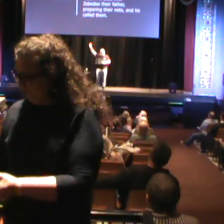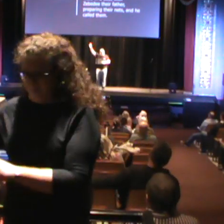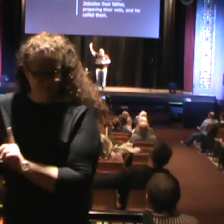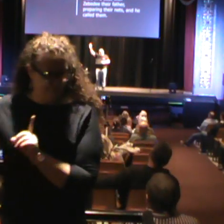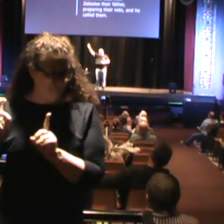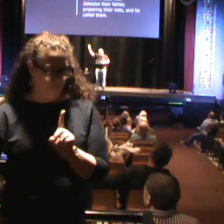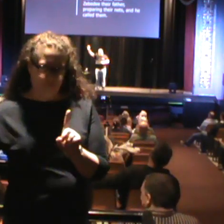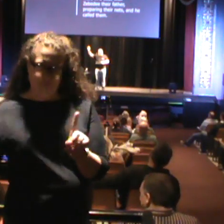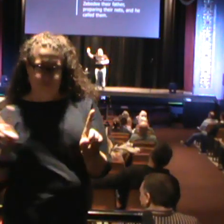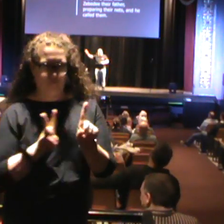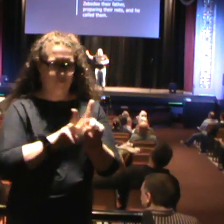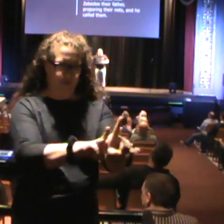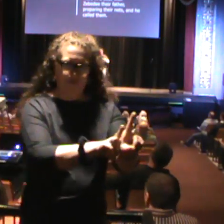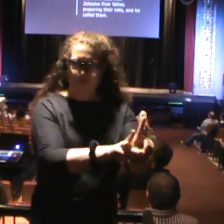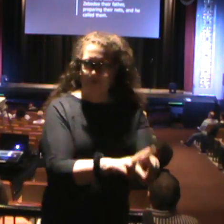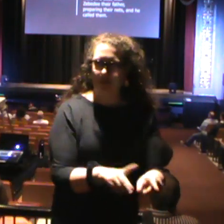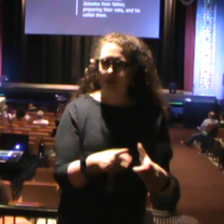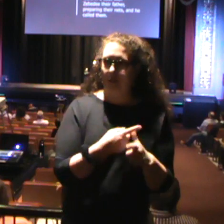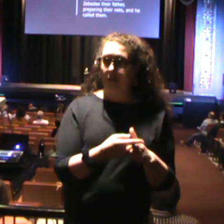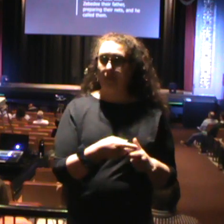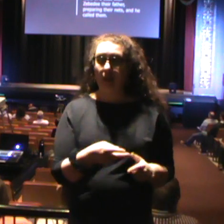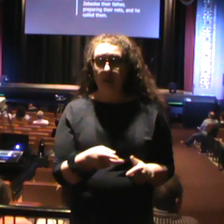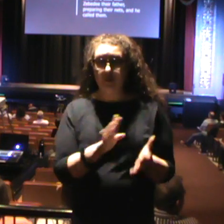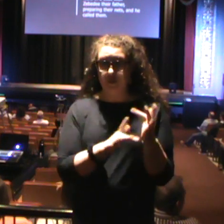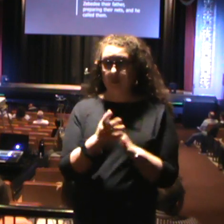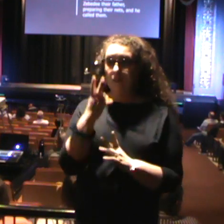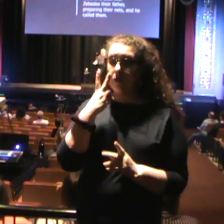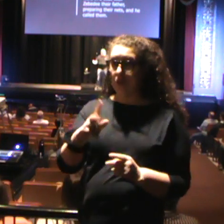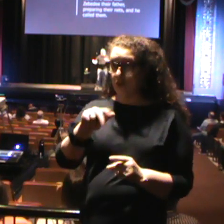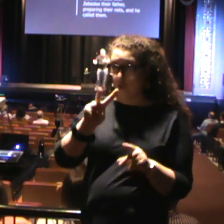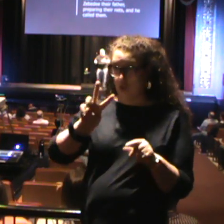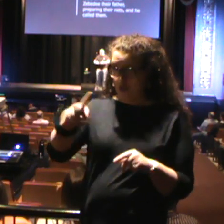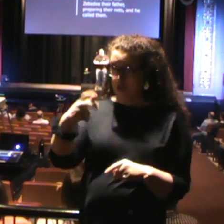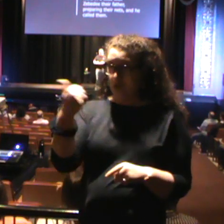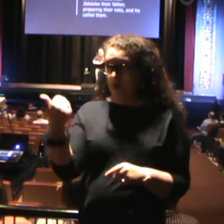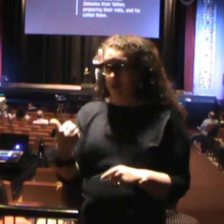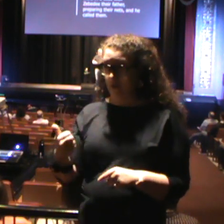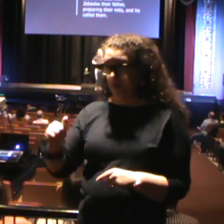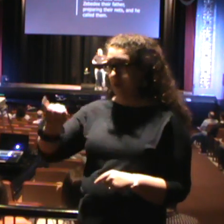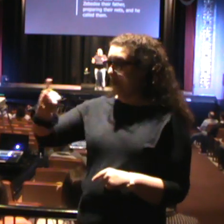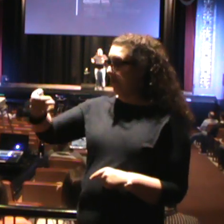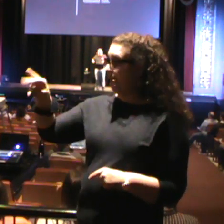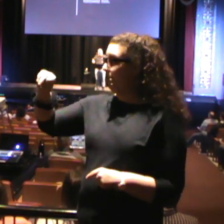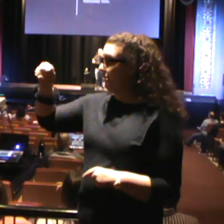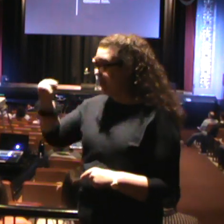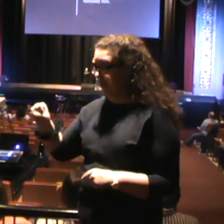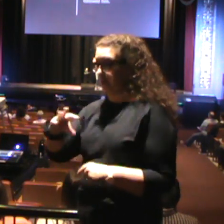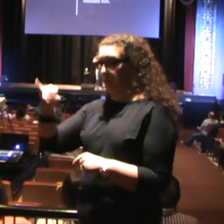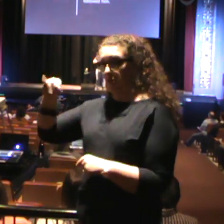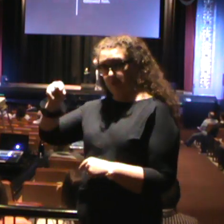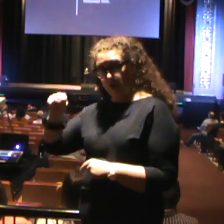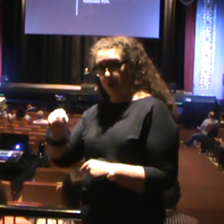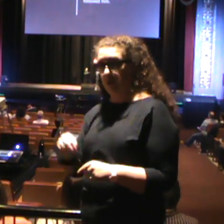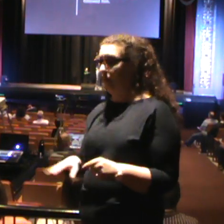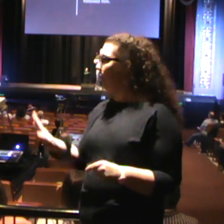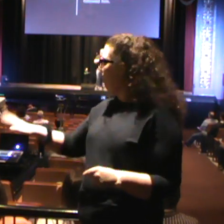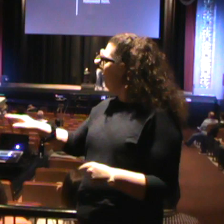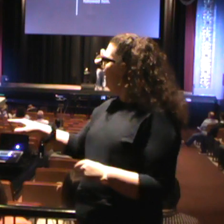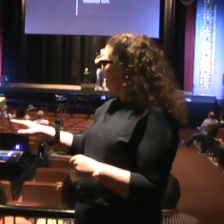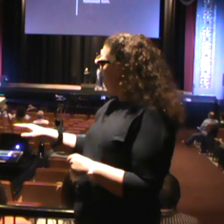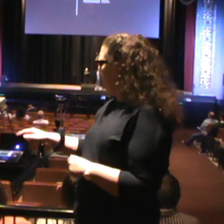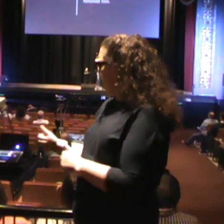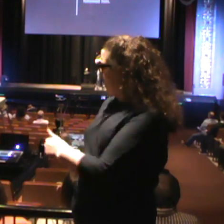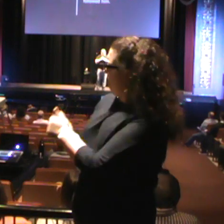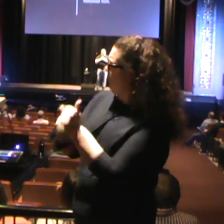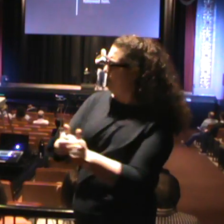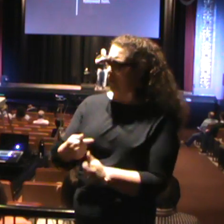the son of Zebedee, and his brother John. They were in a boat with Zebedee, their father, preparing their nets. And he called them immediately, and they left the boat and their